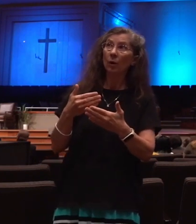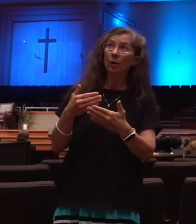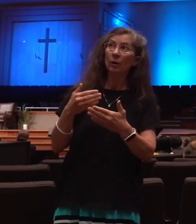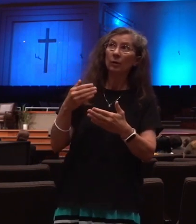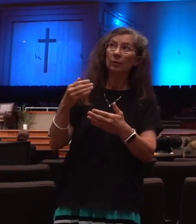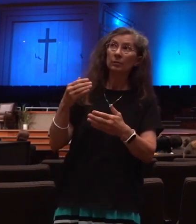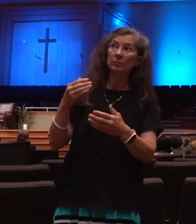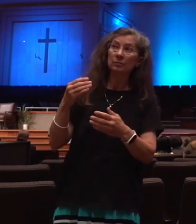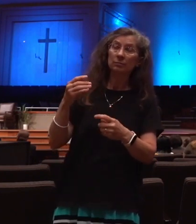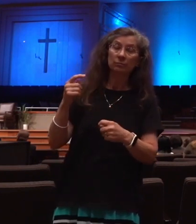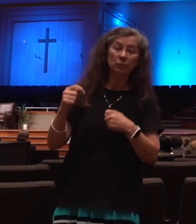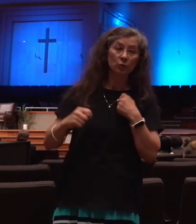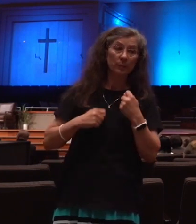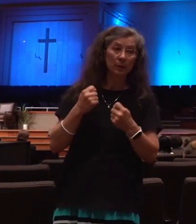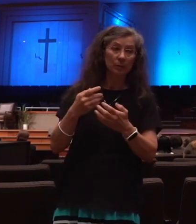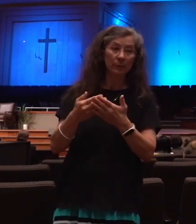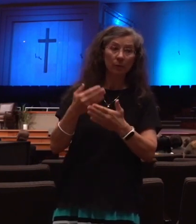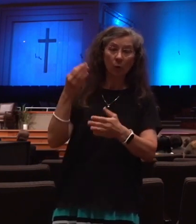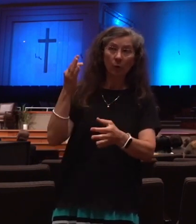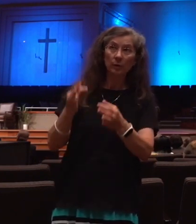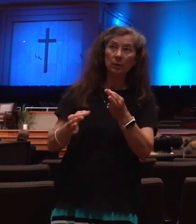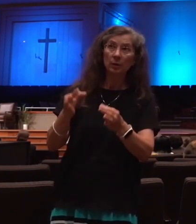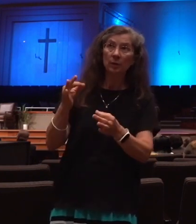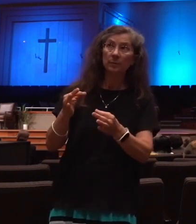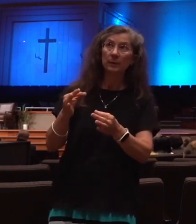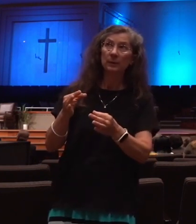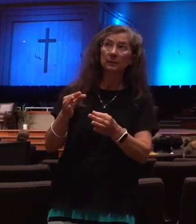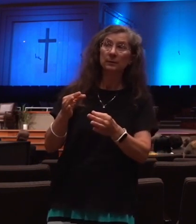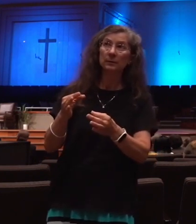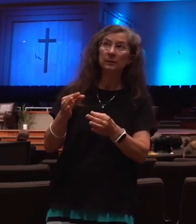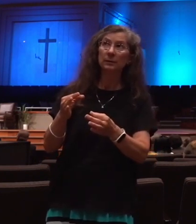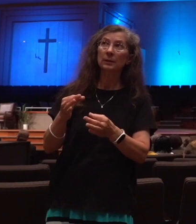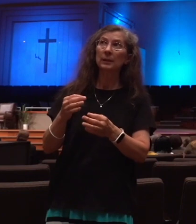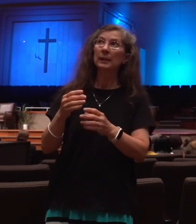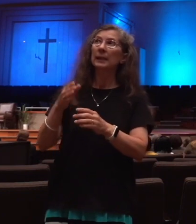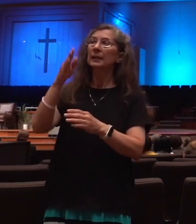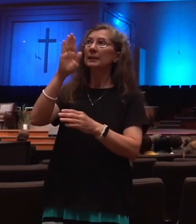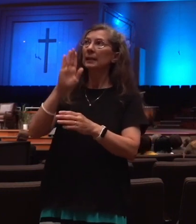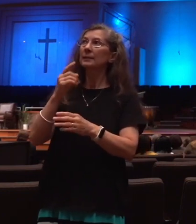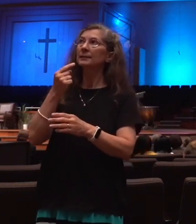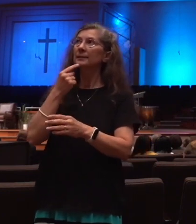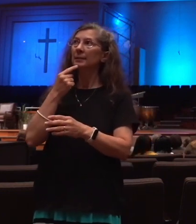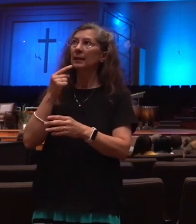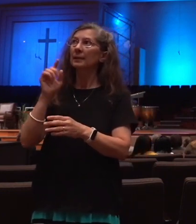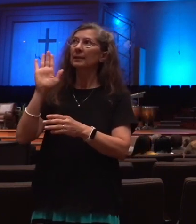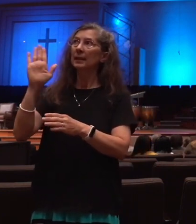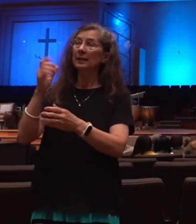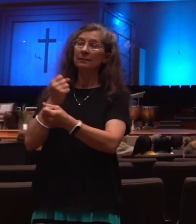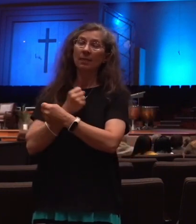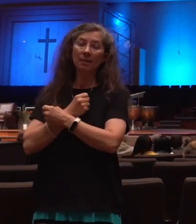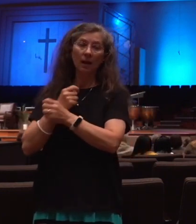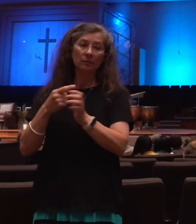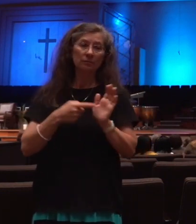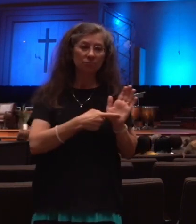he's also the one who said God commended his love toward us. And that while we were yet sinners,